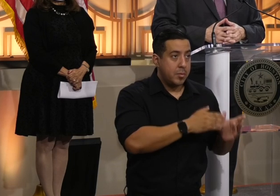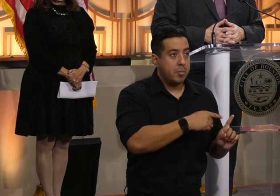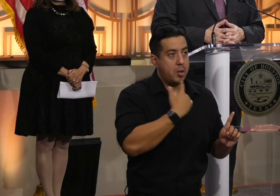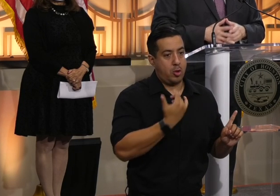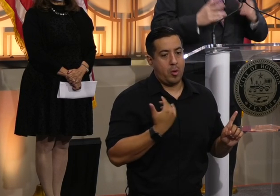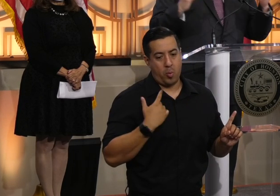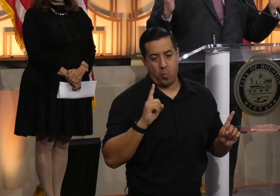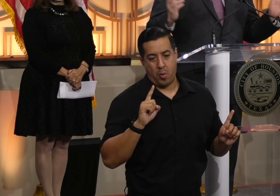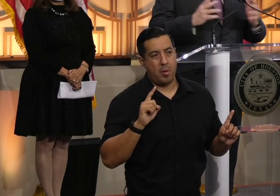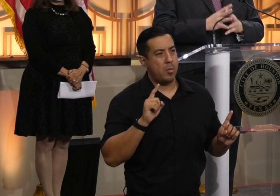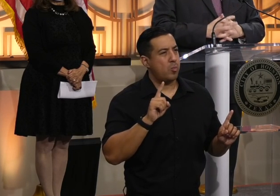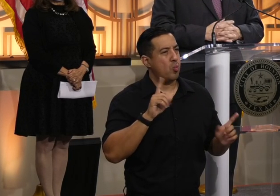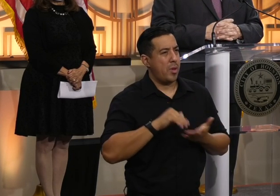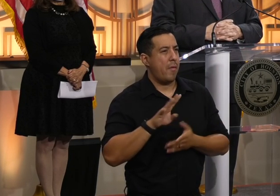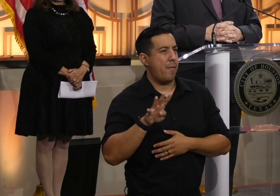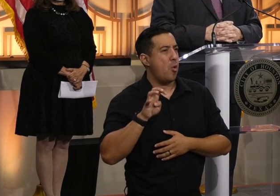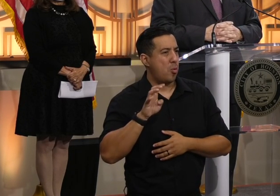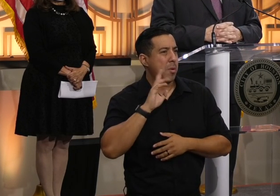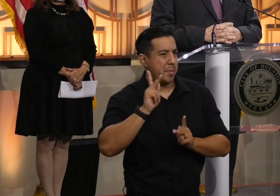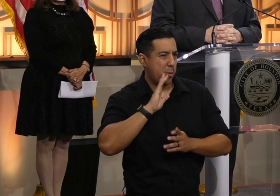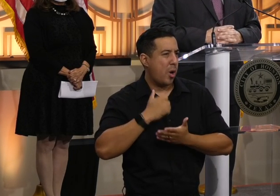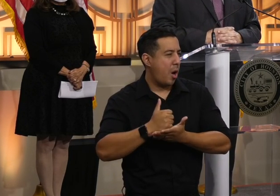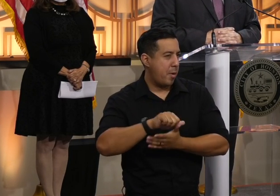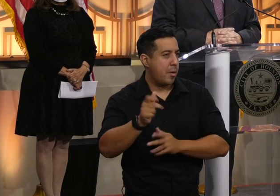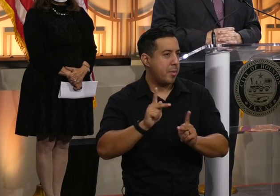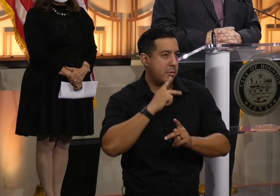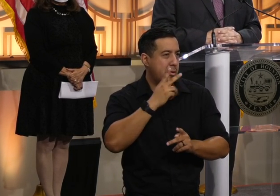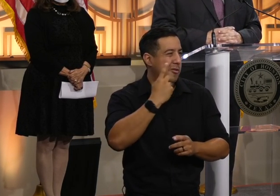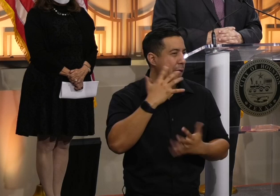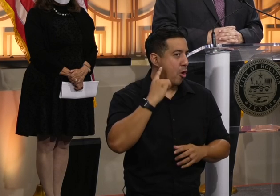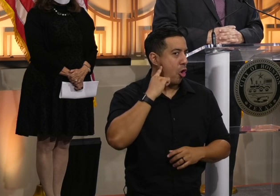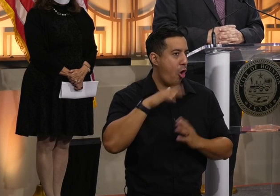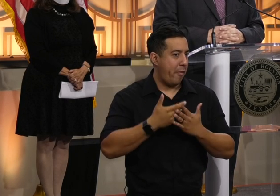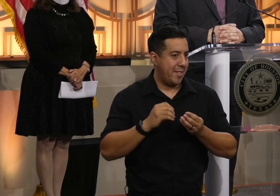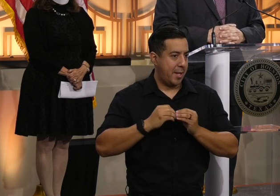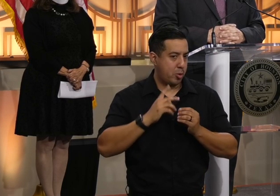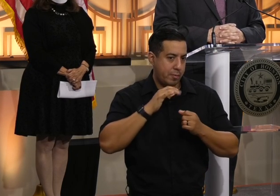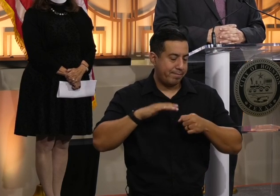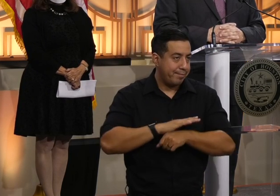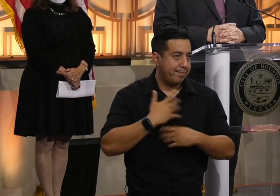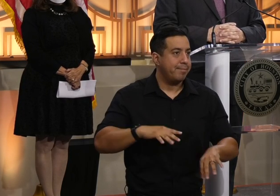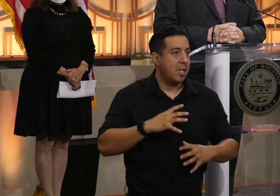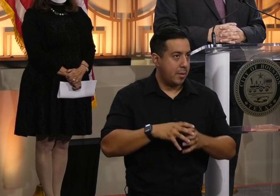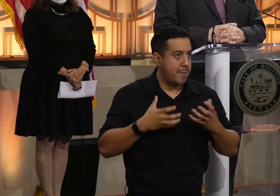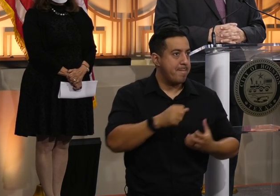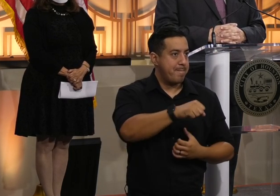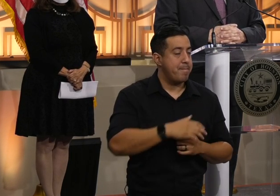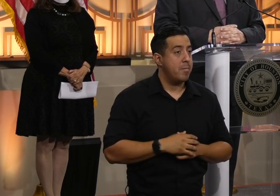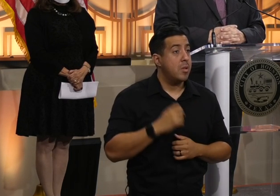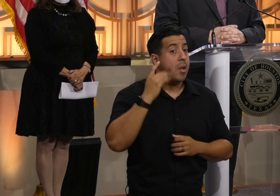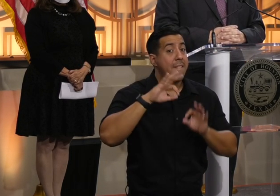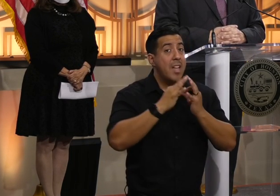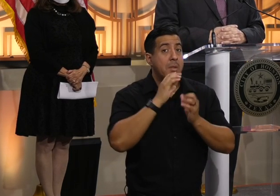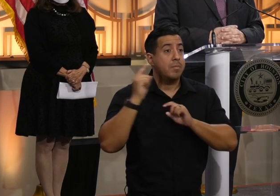ourselves. You heard the numbers for the full collaborative here. The families we're helping have arrived with